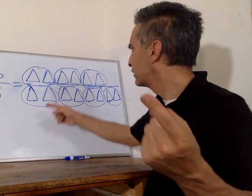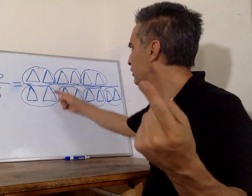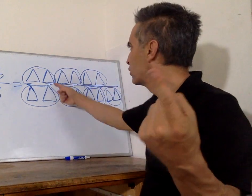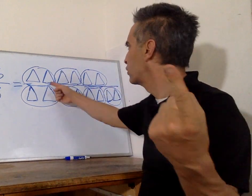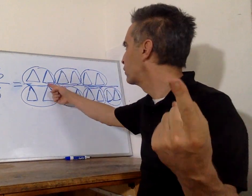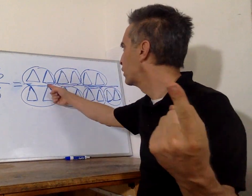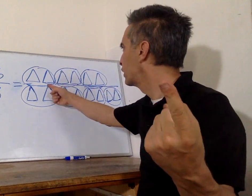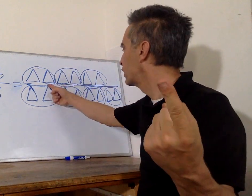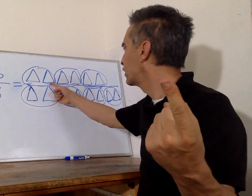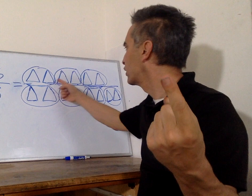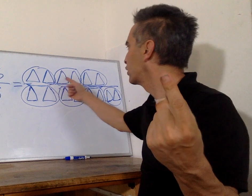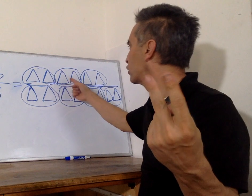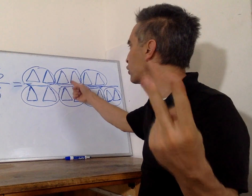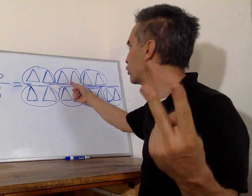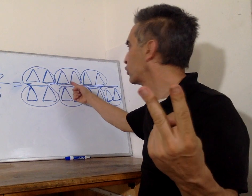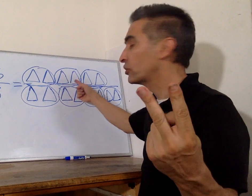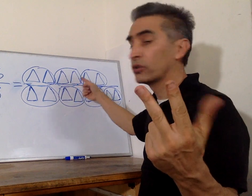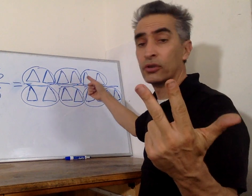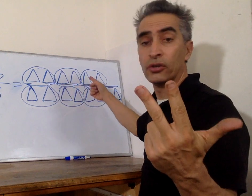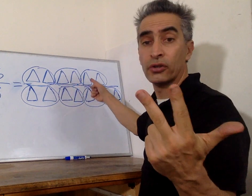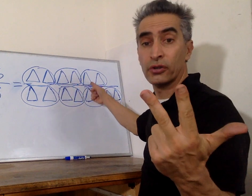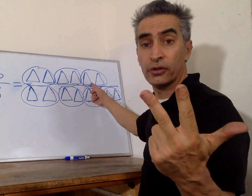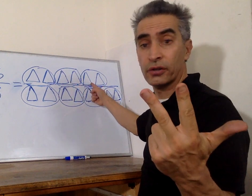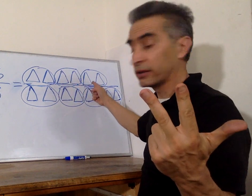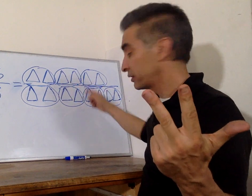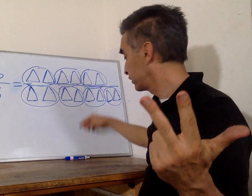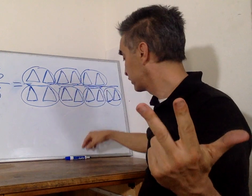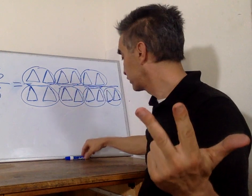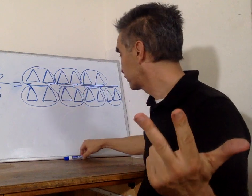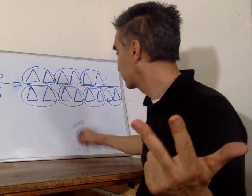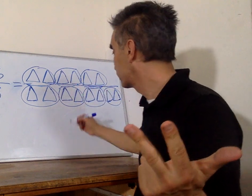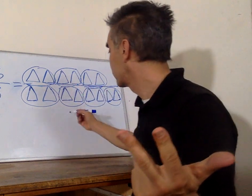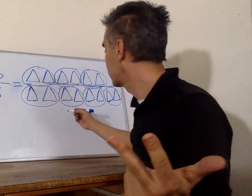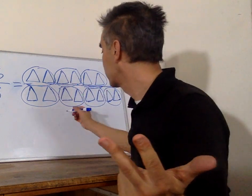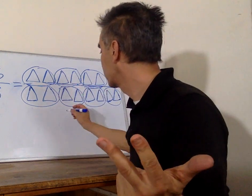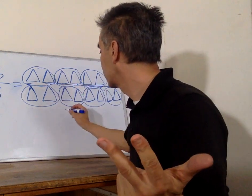What is our answer? One, two, three groups.